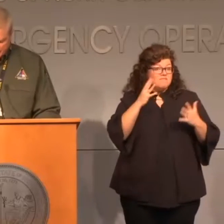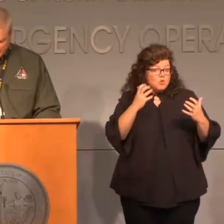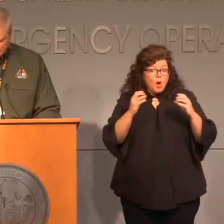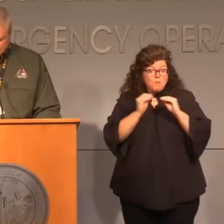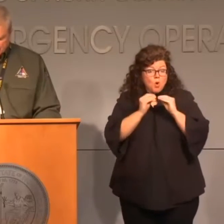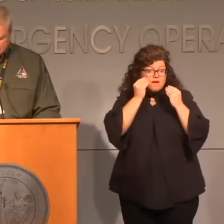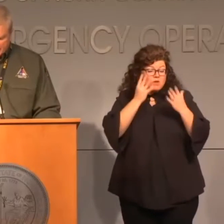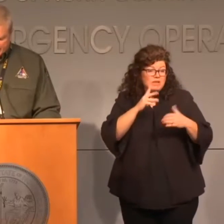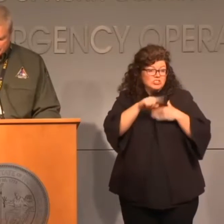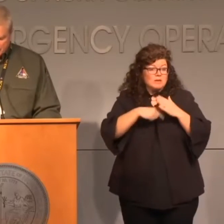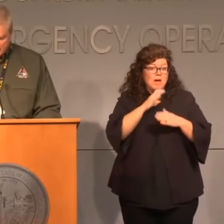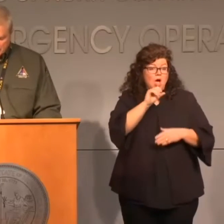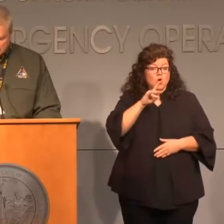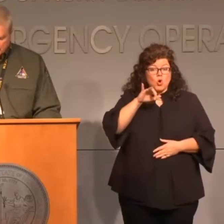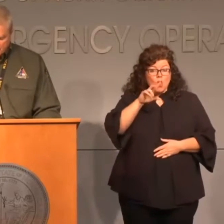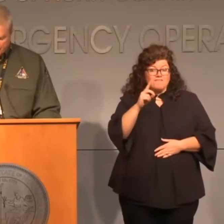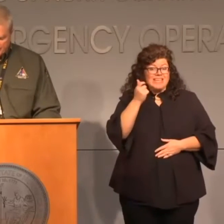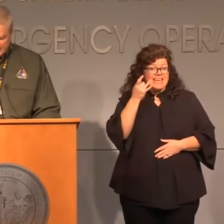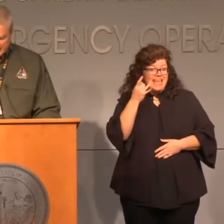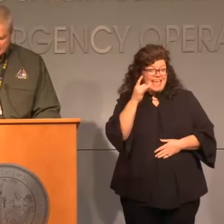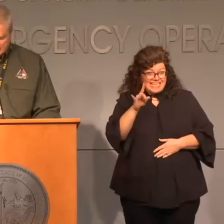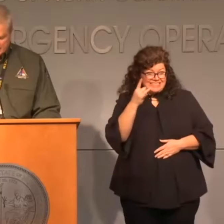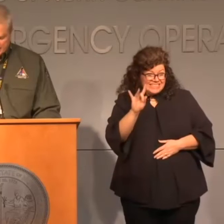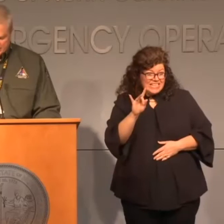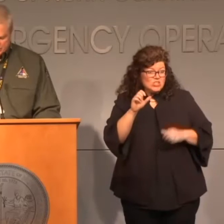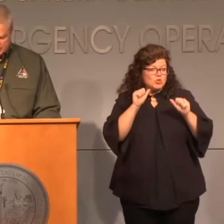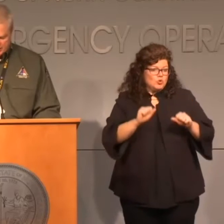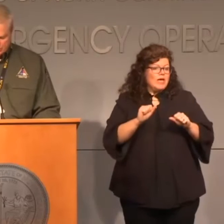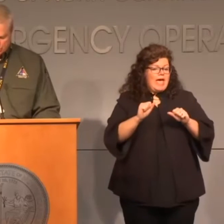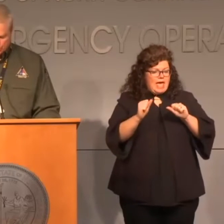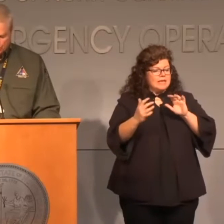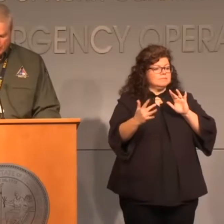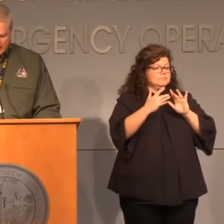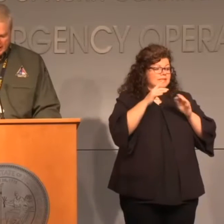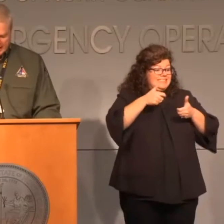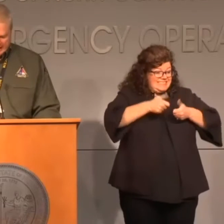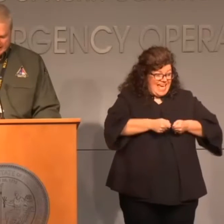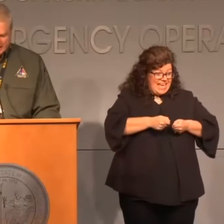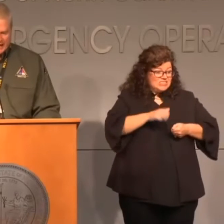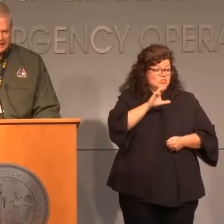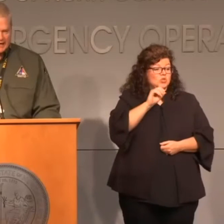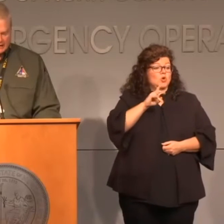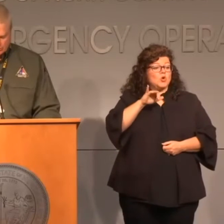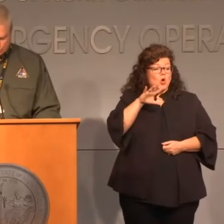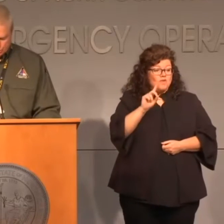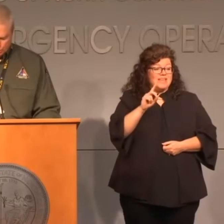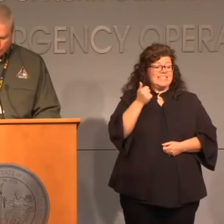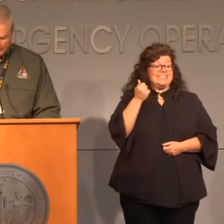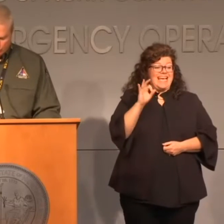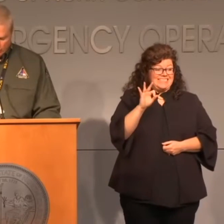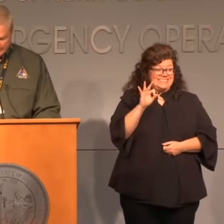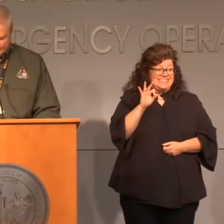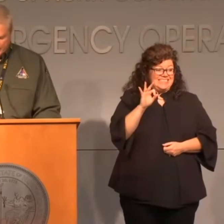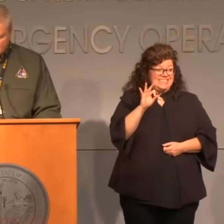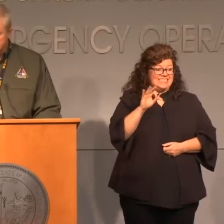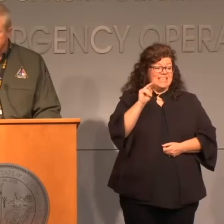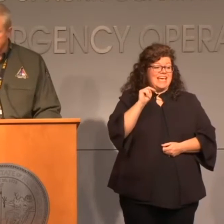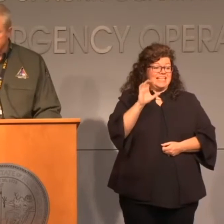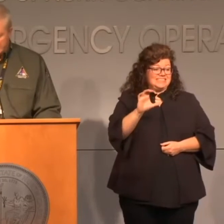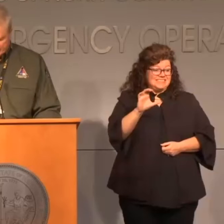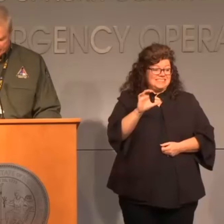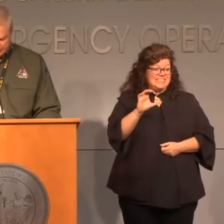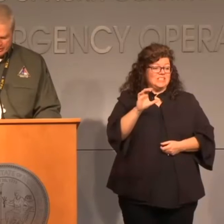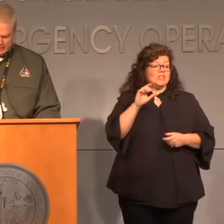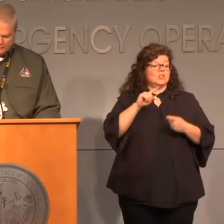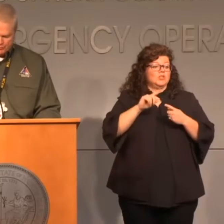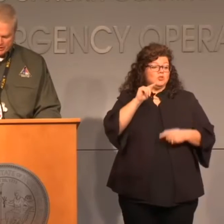text. Just text COVIDNC to 898211 to